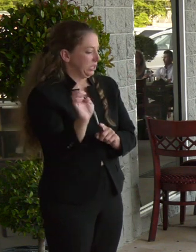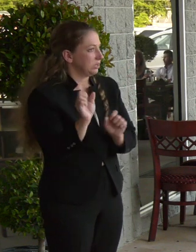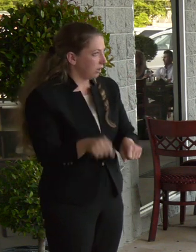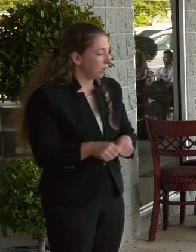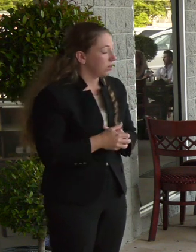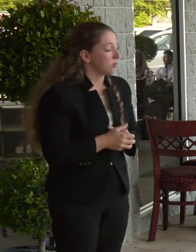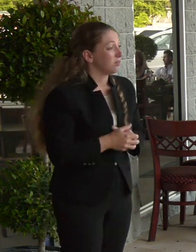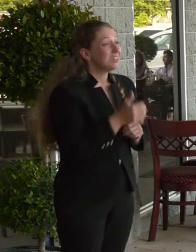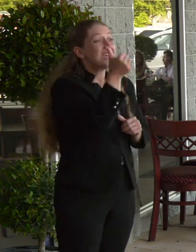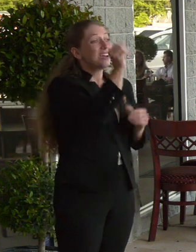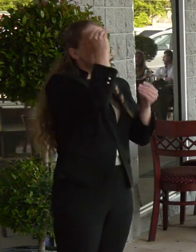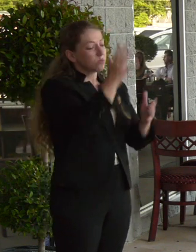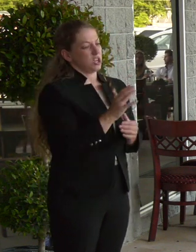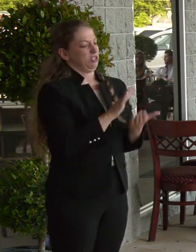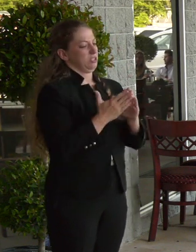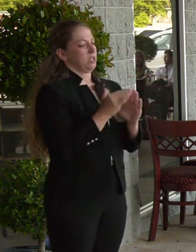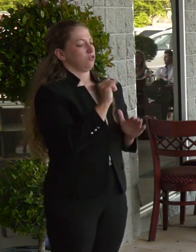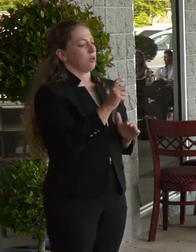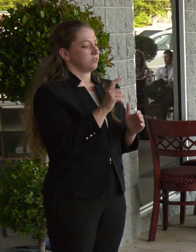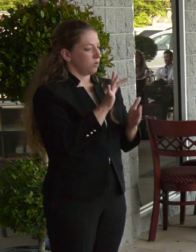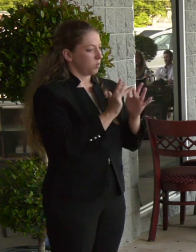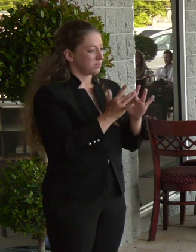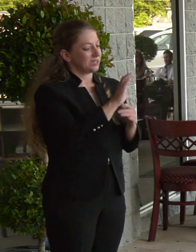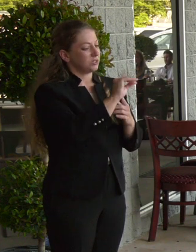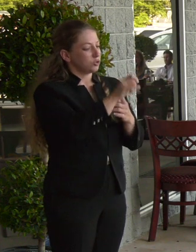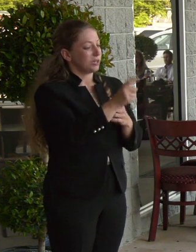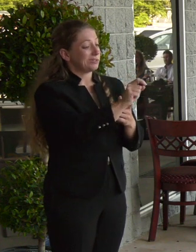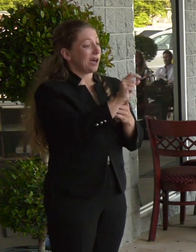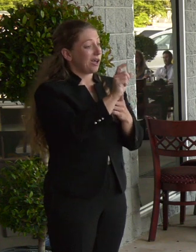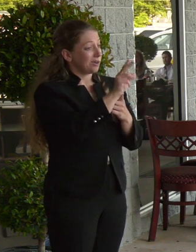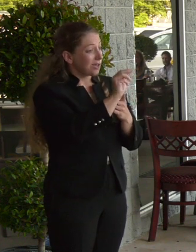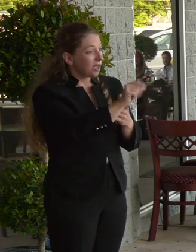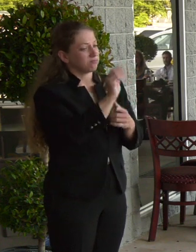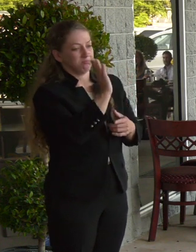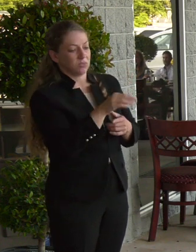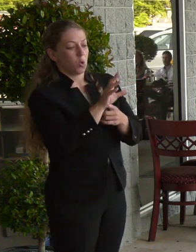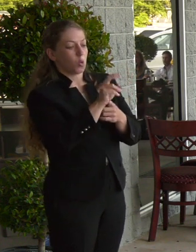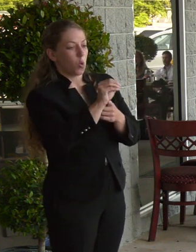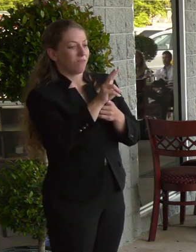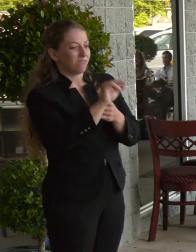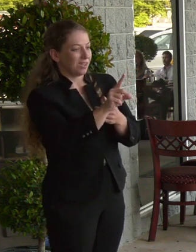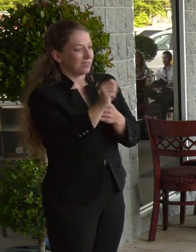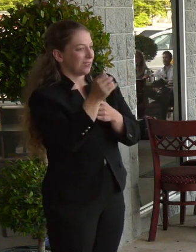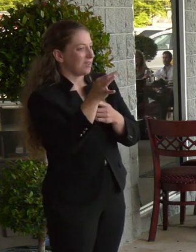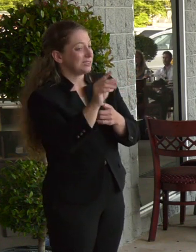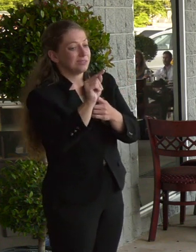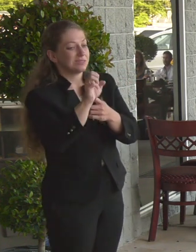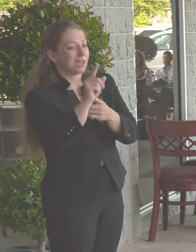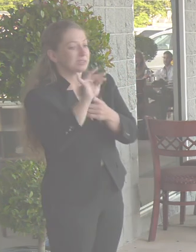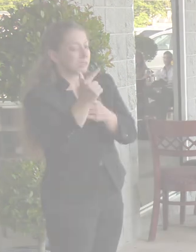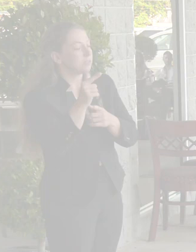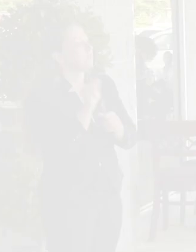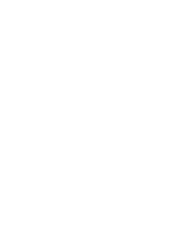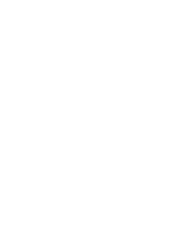be found on the City of Jacksonville website at coj.net backslash COVID-19 testing. With that, I appreciate you letting me join you in this